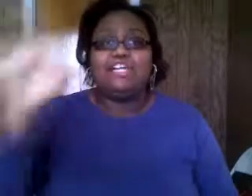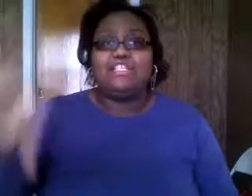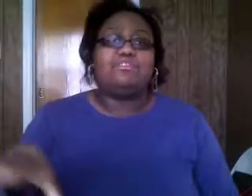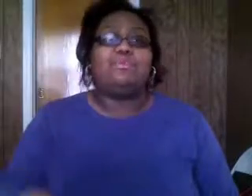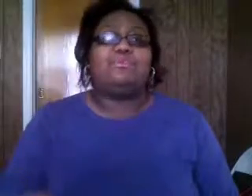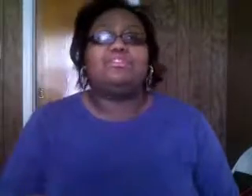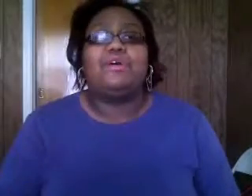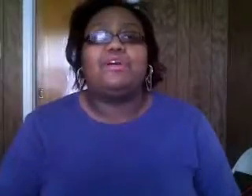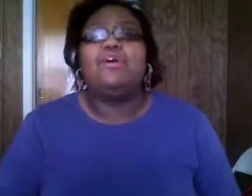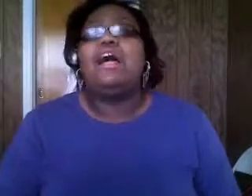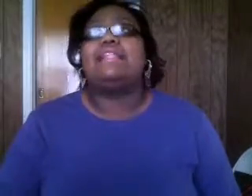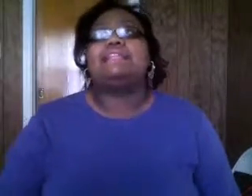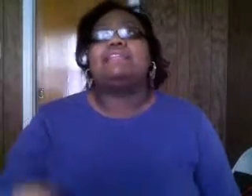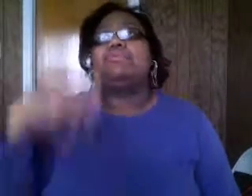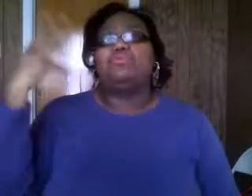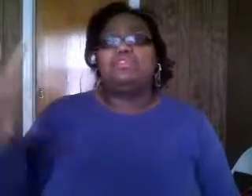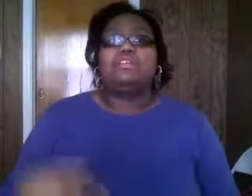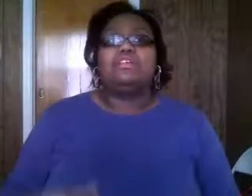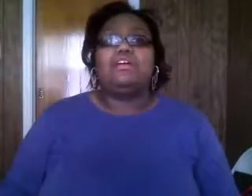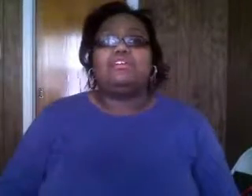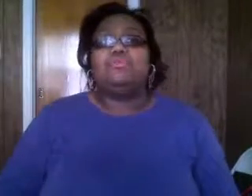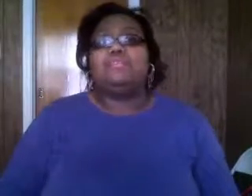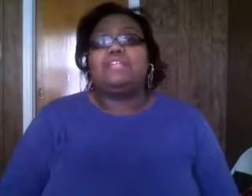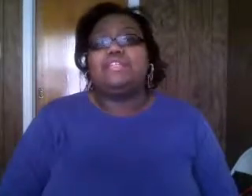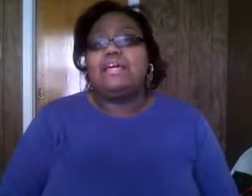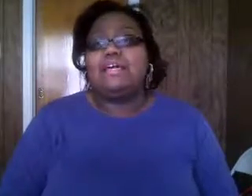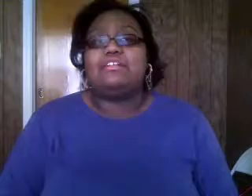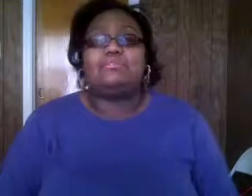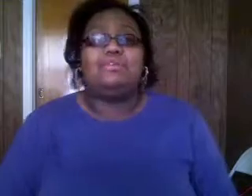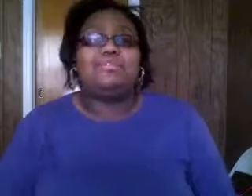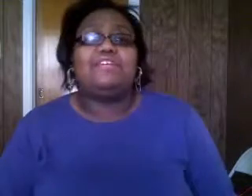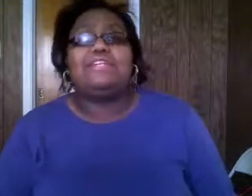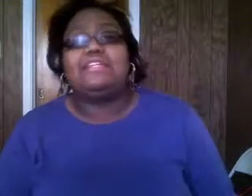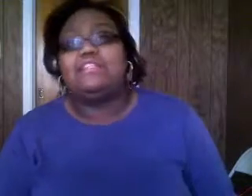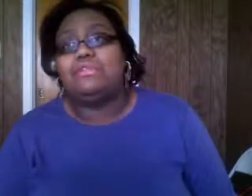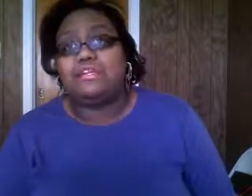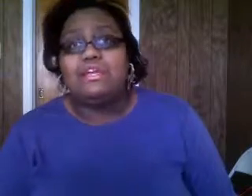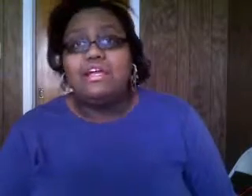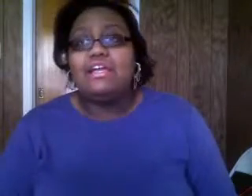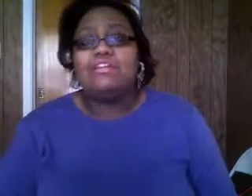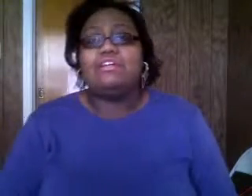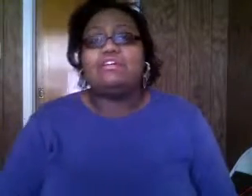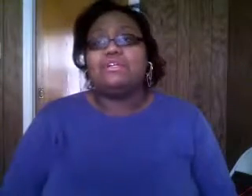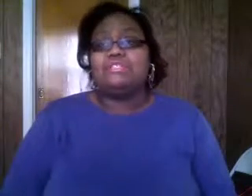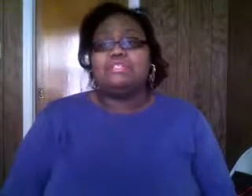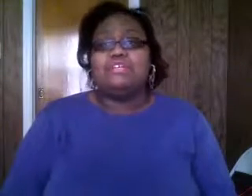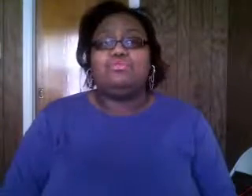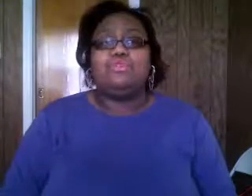change those communities as well a lot of times people look at communities like that they look at people and they forget them that they you know there are residents there who